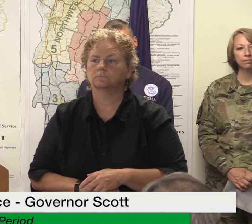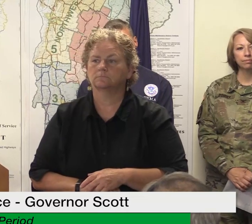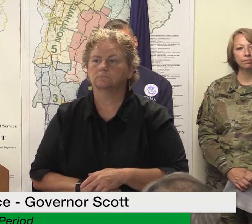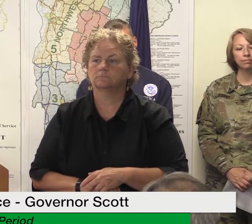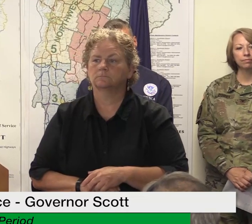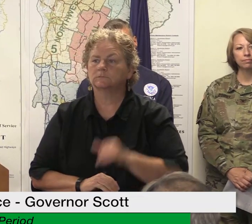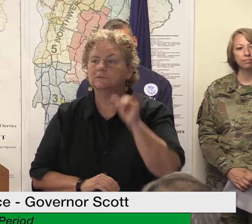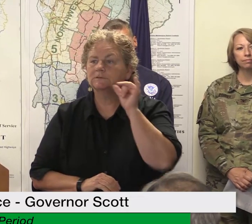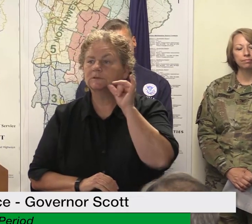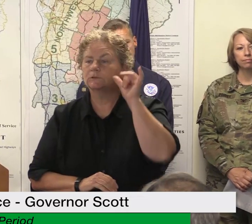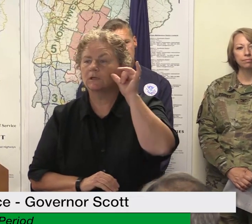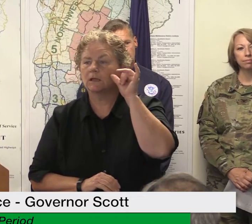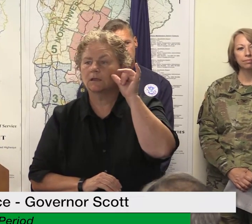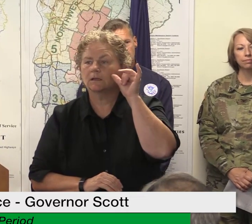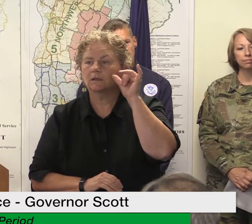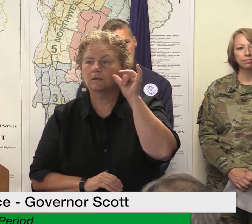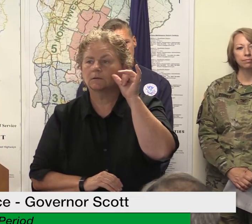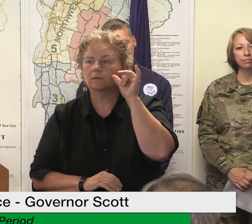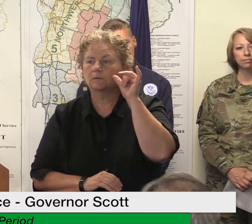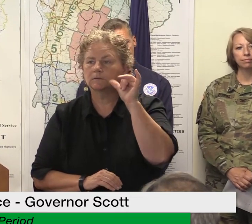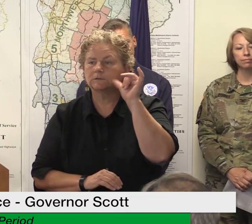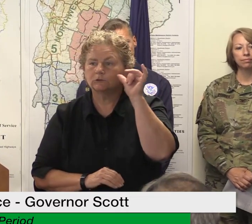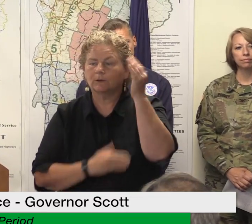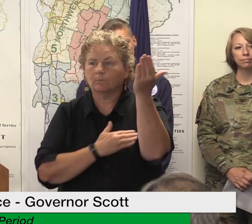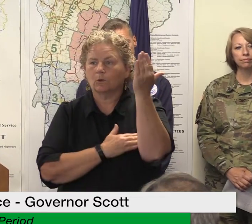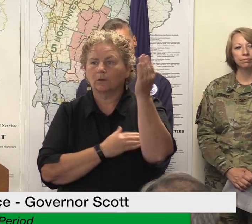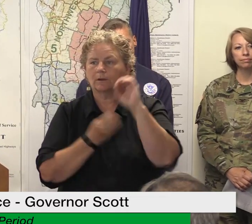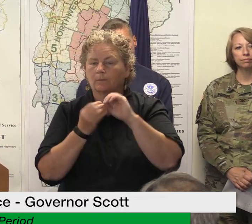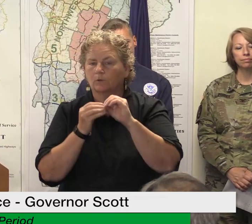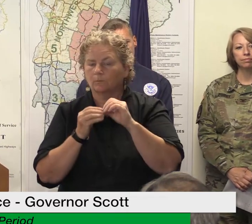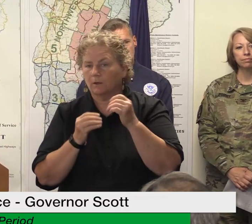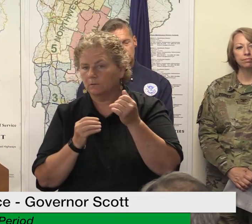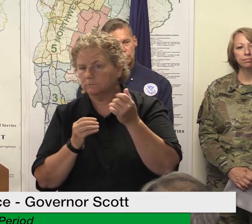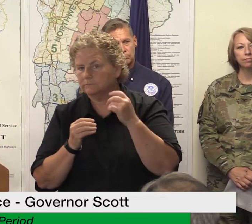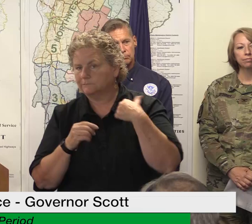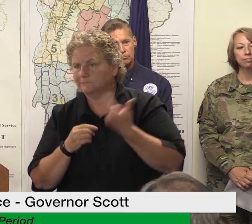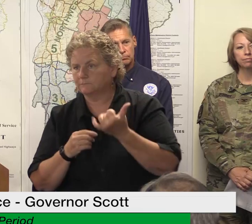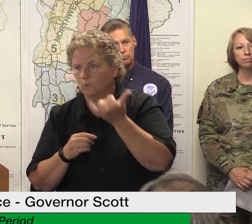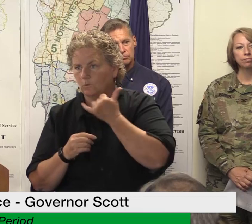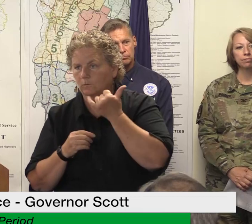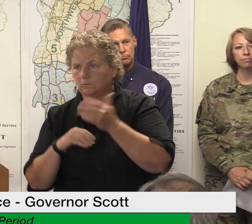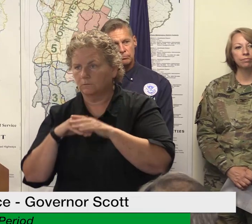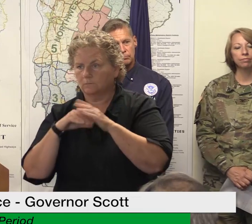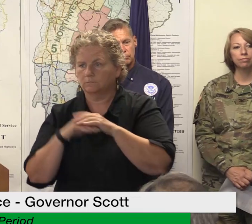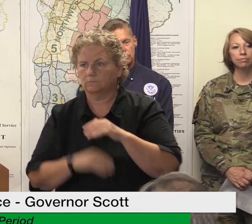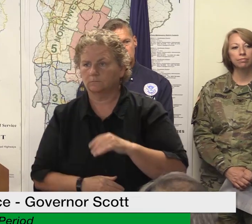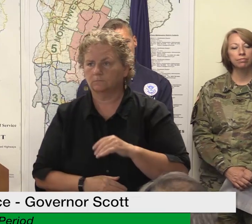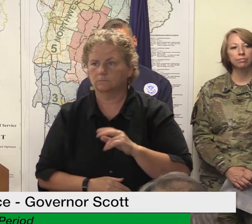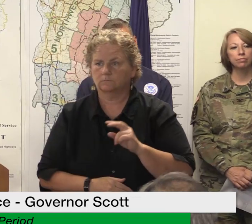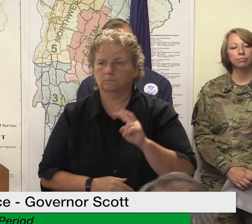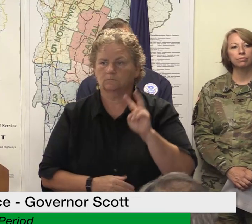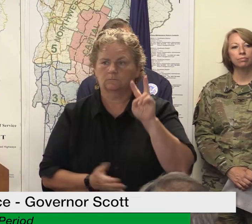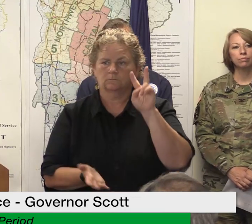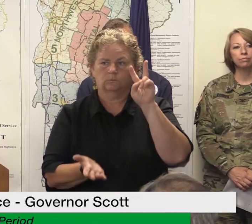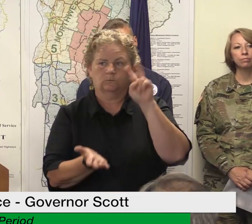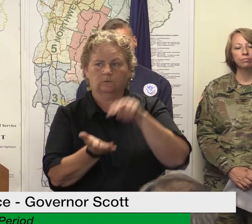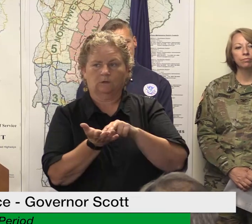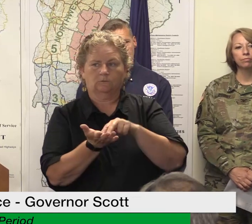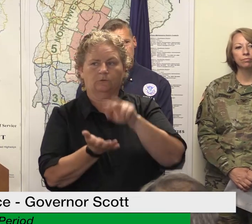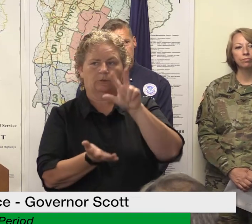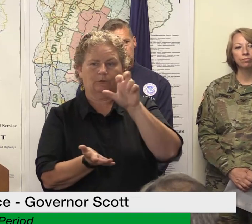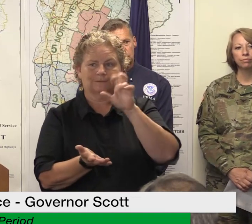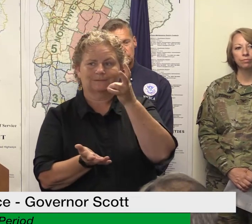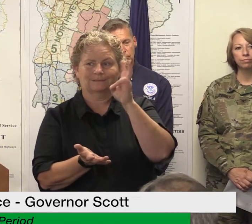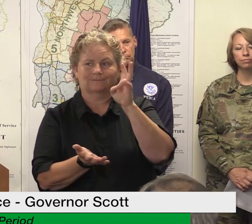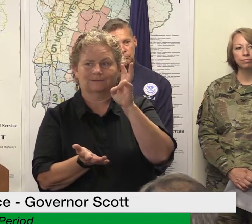yesterday morning so it's probably changed significantly since then 2317 homes